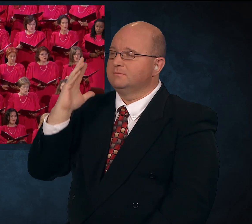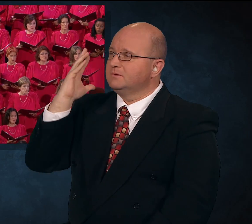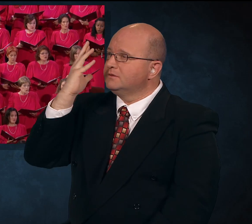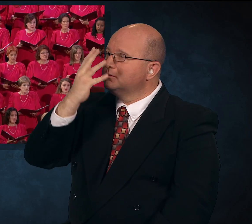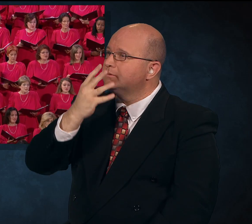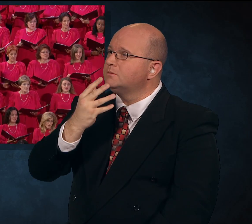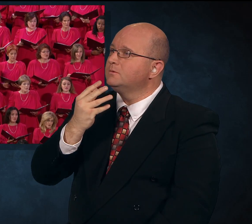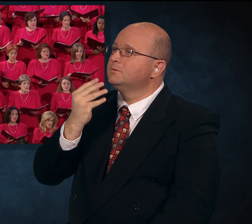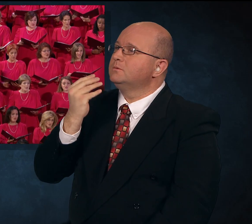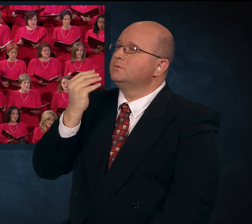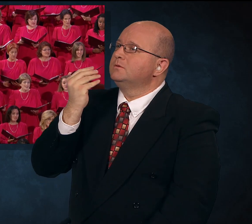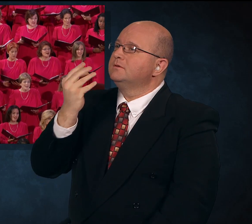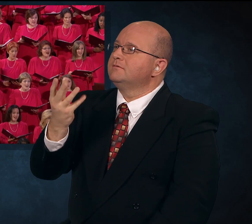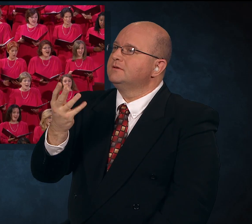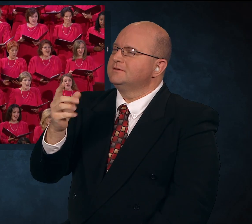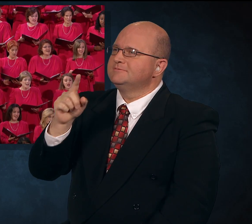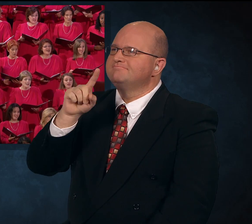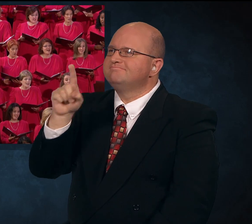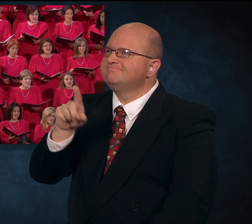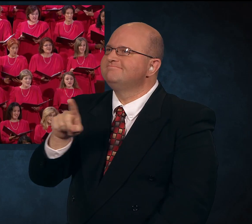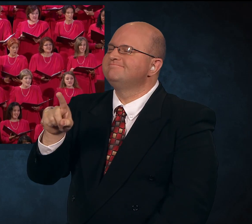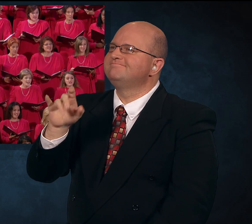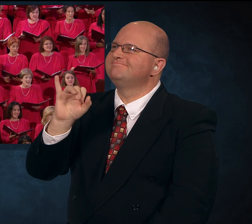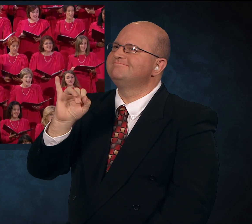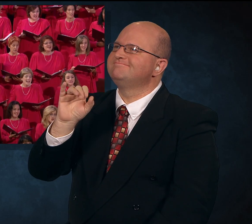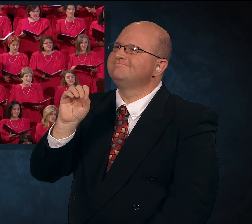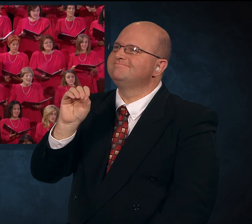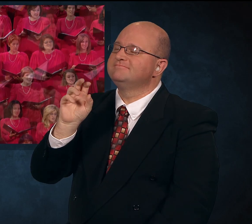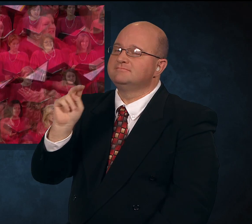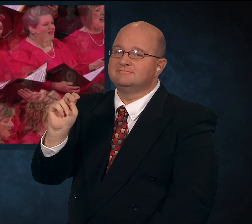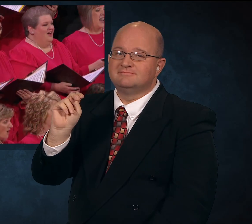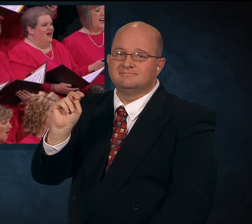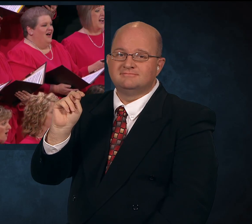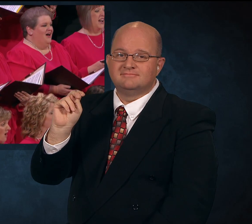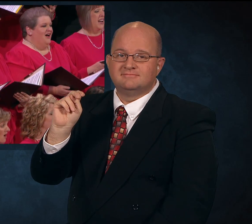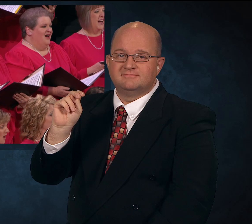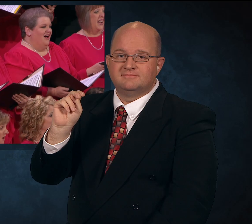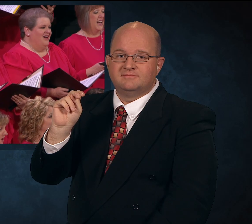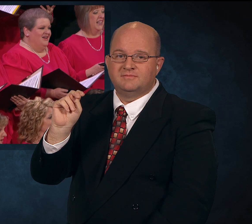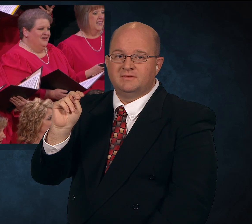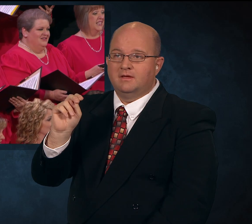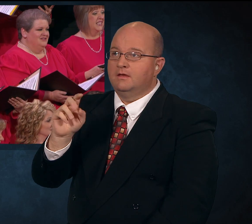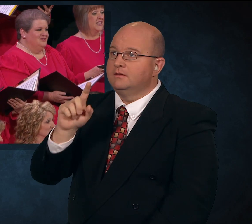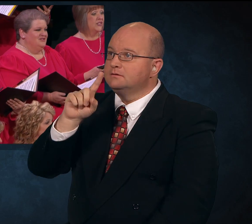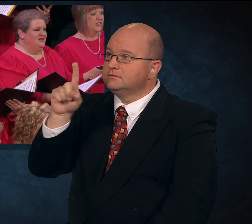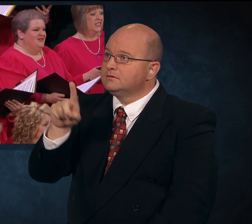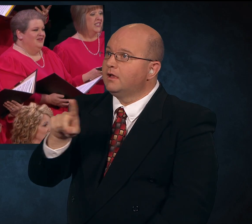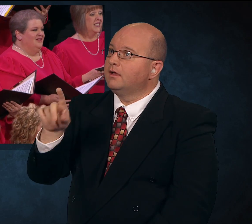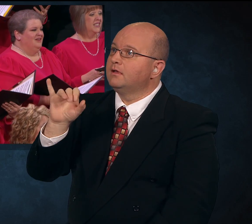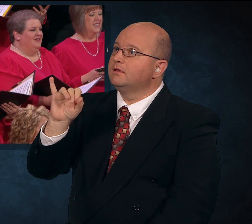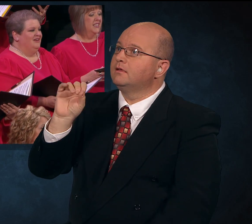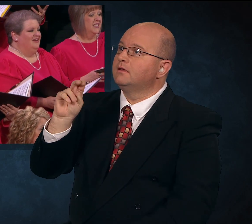beautiful Sire, silent